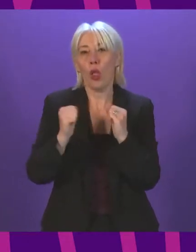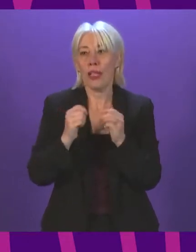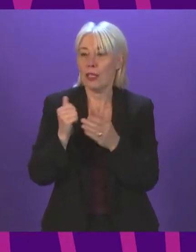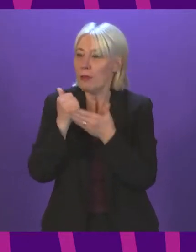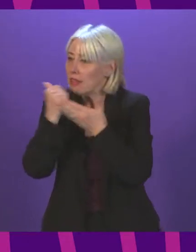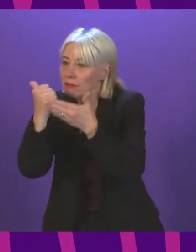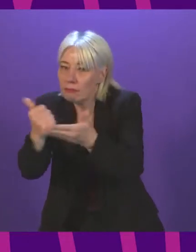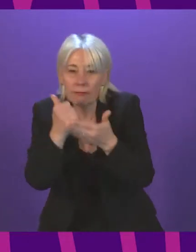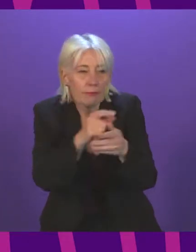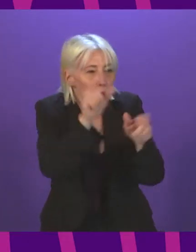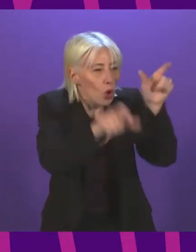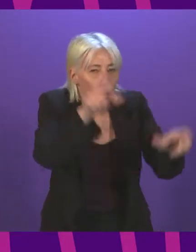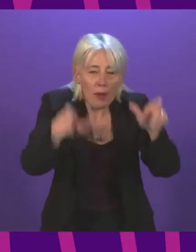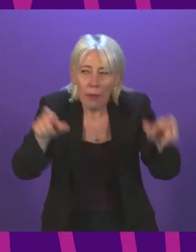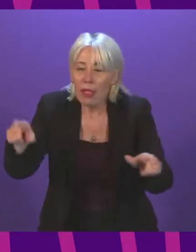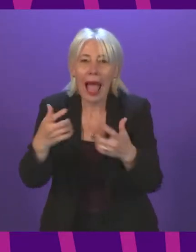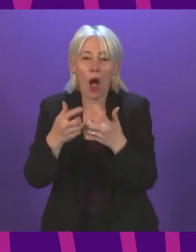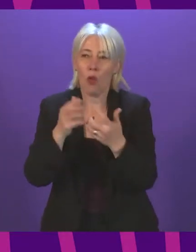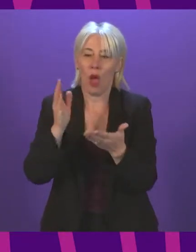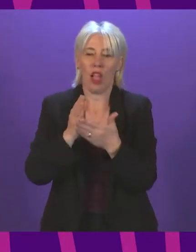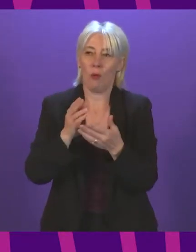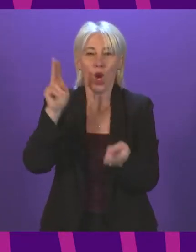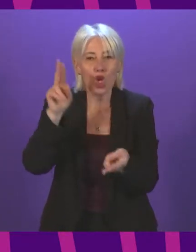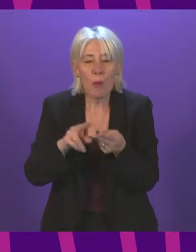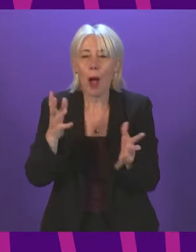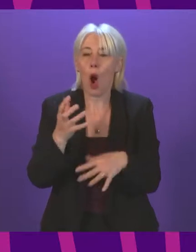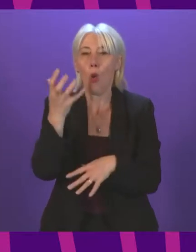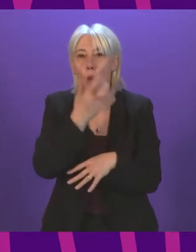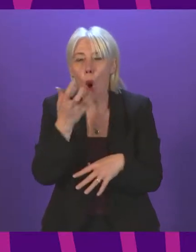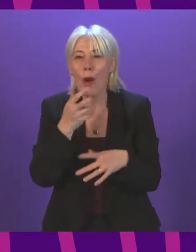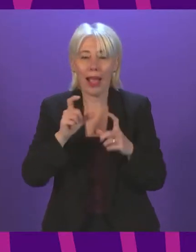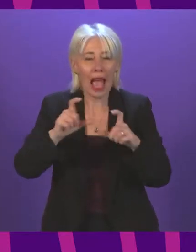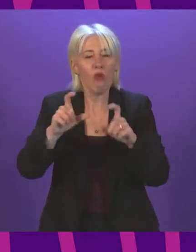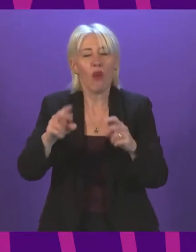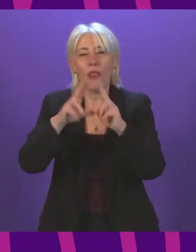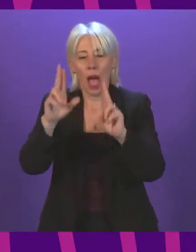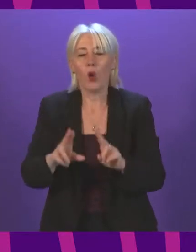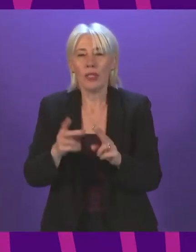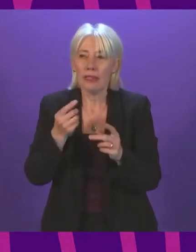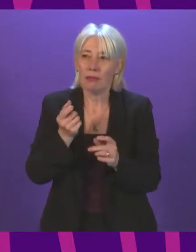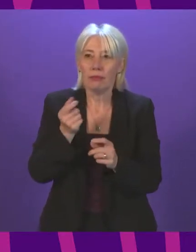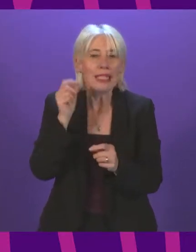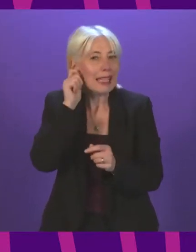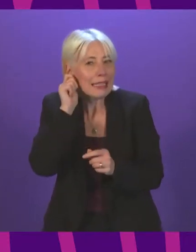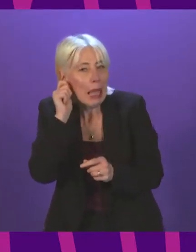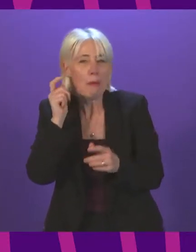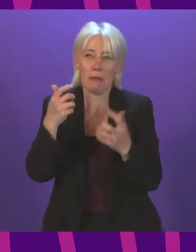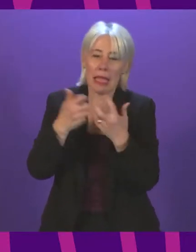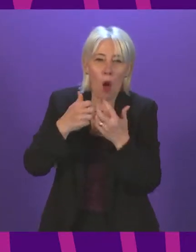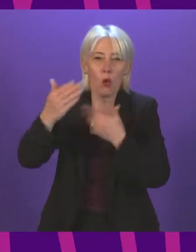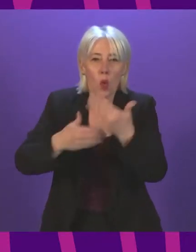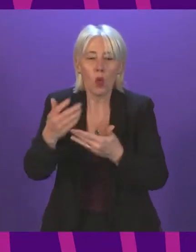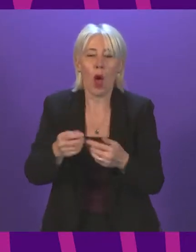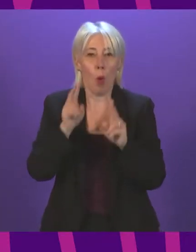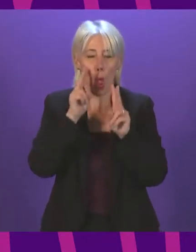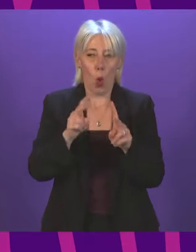and make homes warmer and cheaper to heat. The Scottish Government will continue to do what we can, as we always do, to mitigate against the